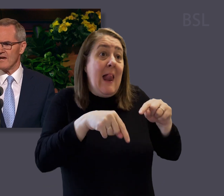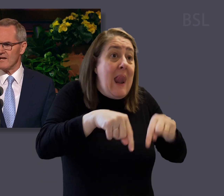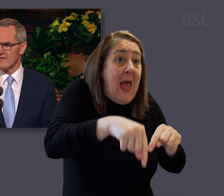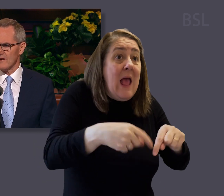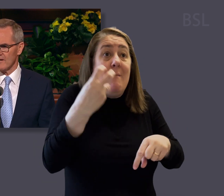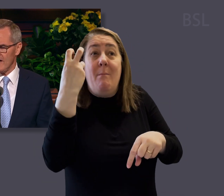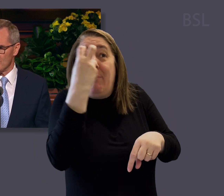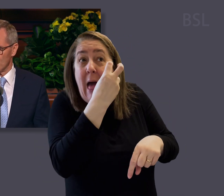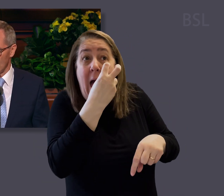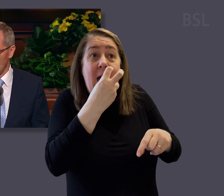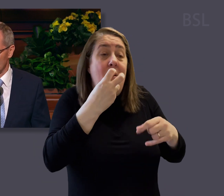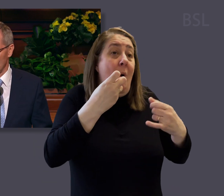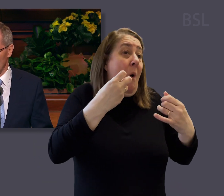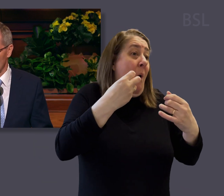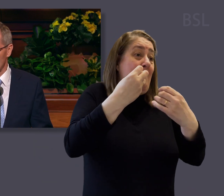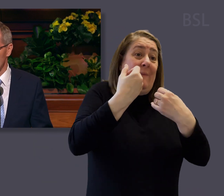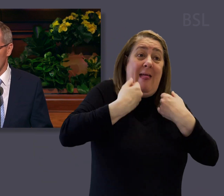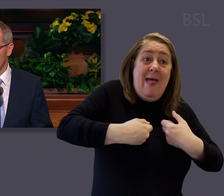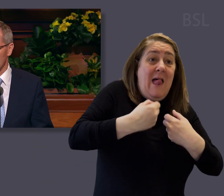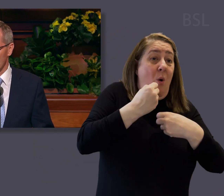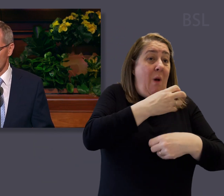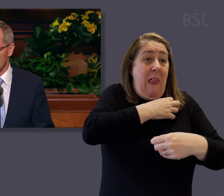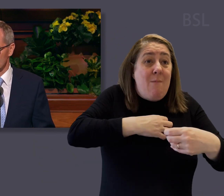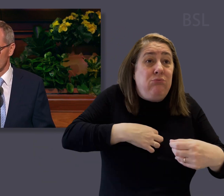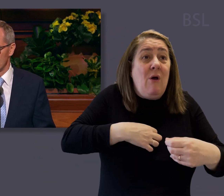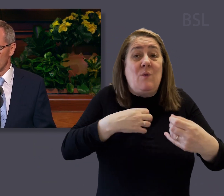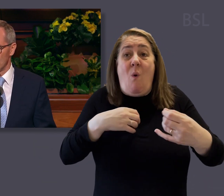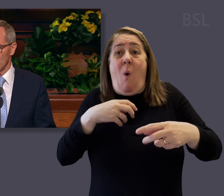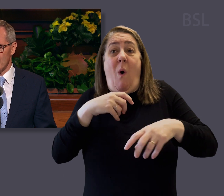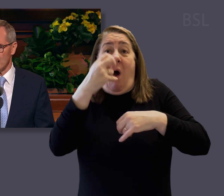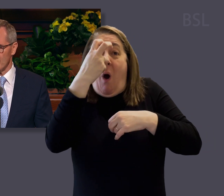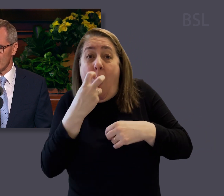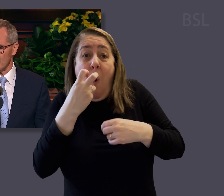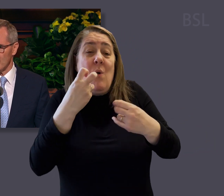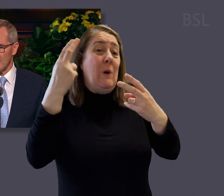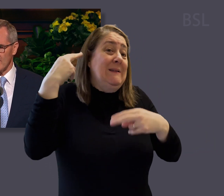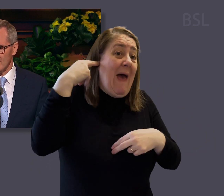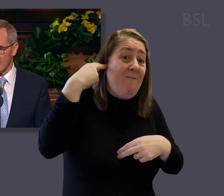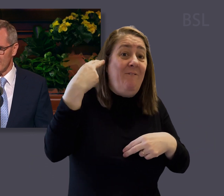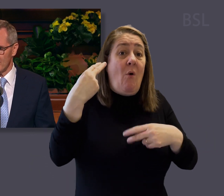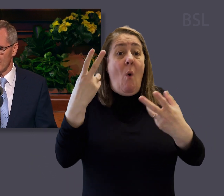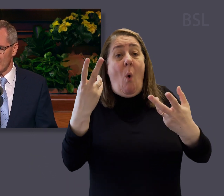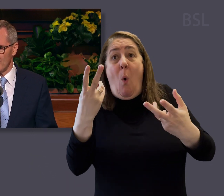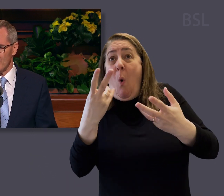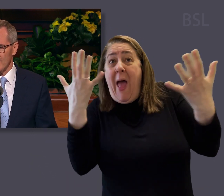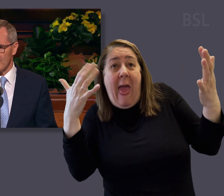any that are lame or blind or holt or maimed or leprous, or that are withered or that are deaf, or that are